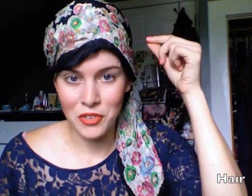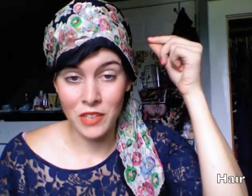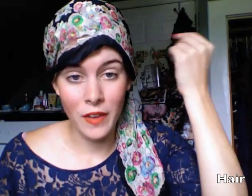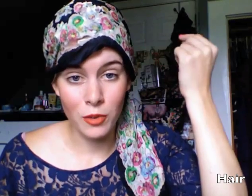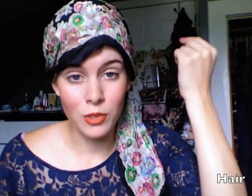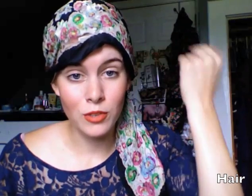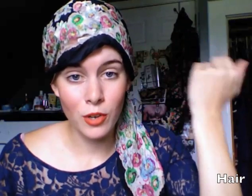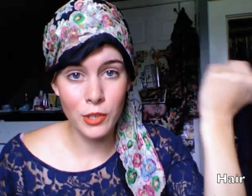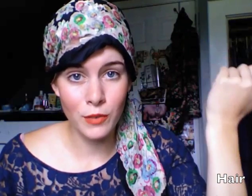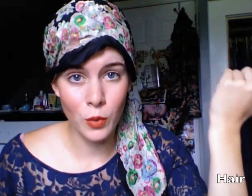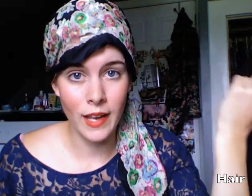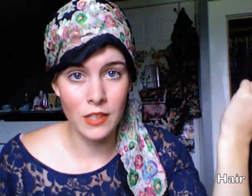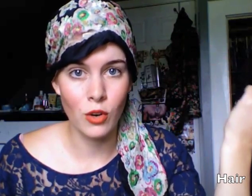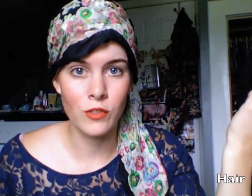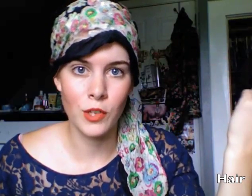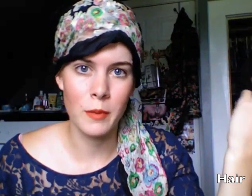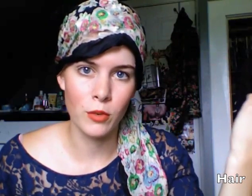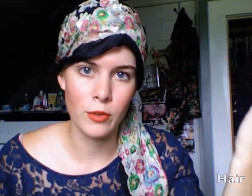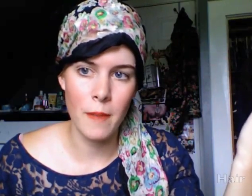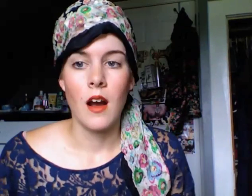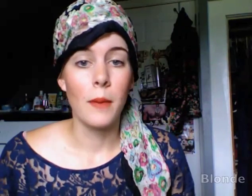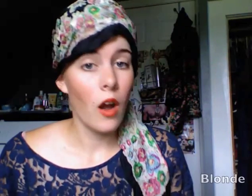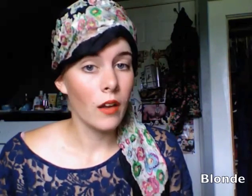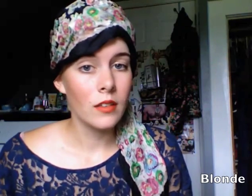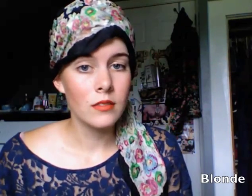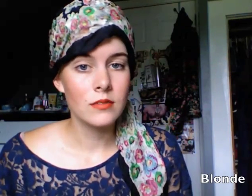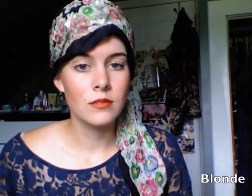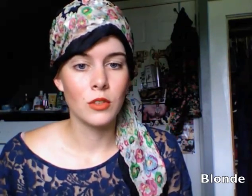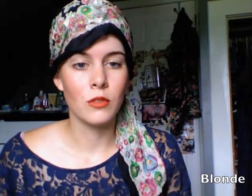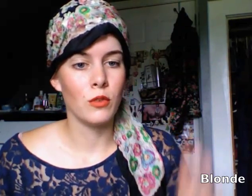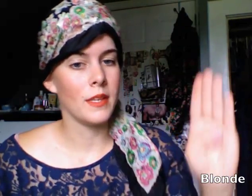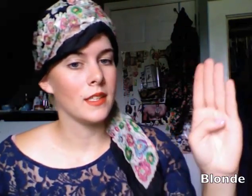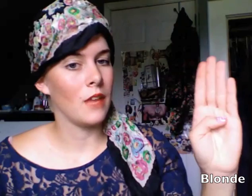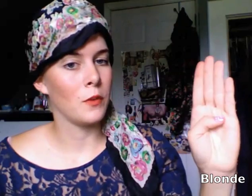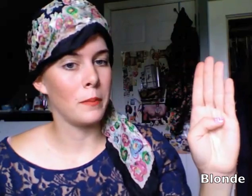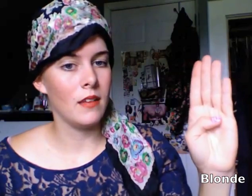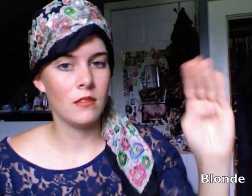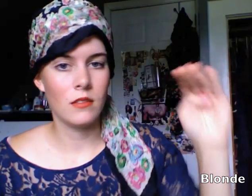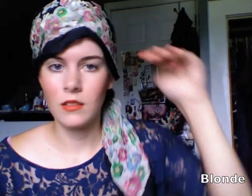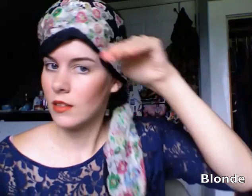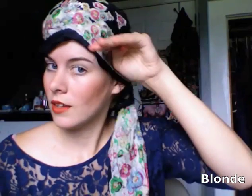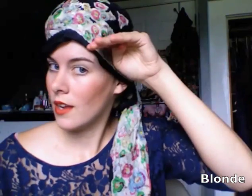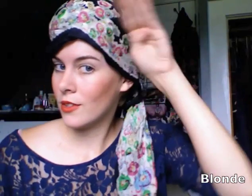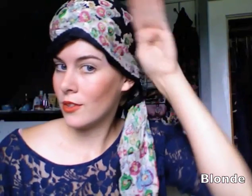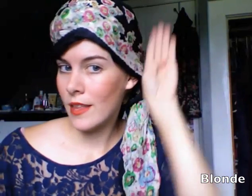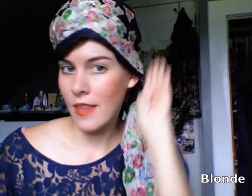a strand of hair, which is hard to do if you're wearing a head scarf, so maybe don't do that. Blonde! You would make the sign for B, and just go like that.